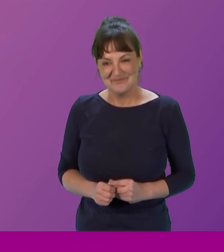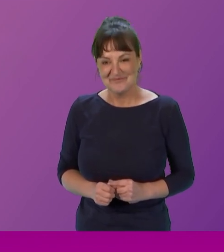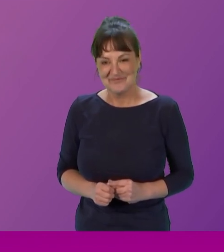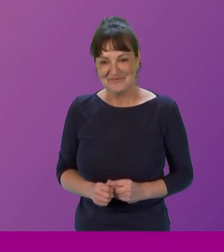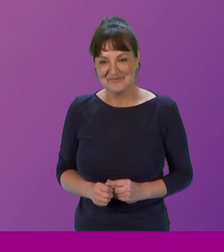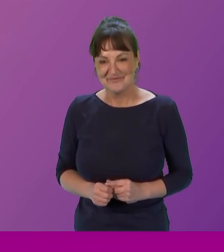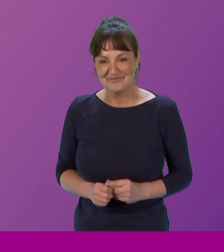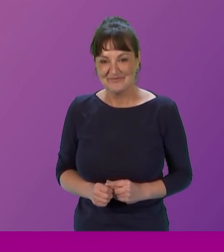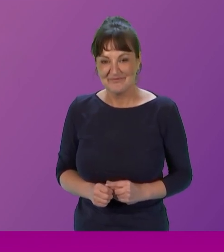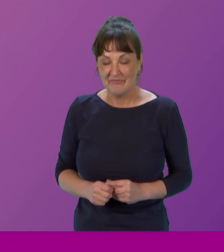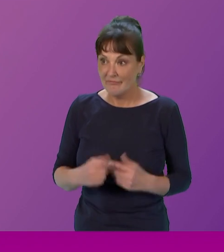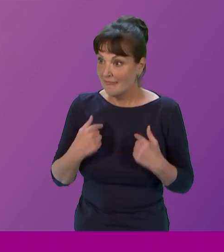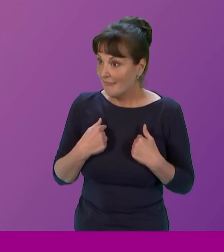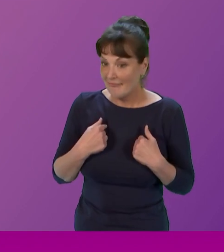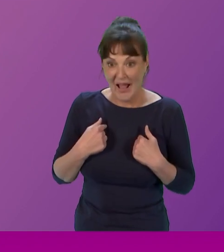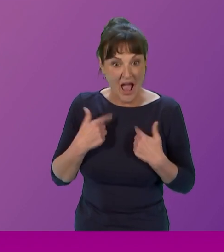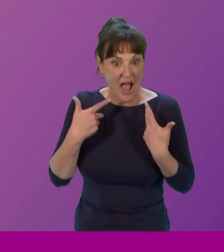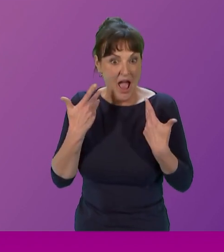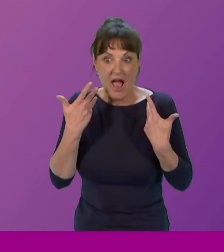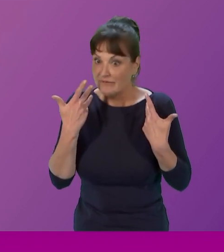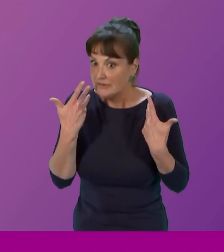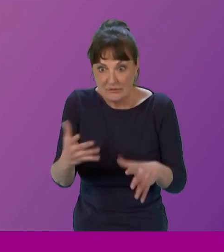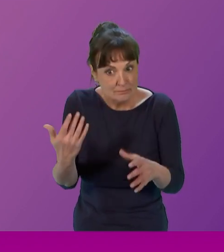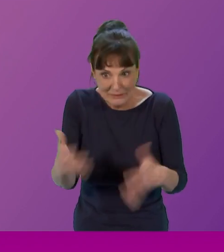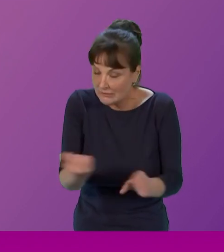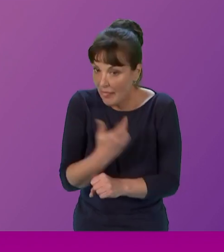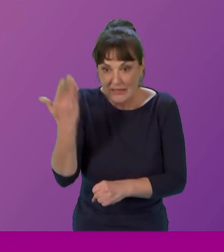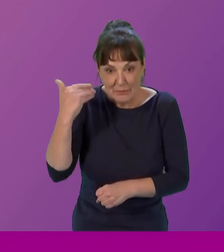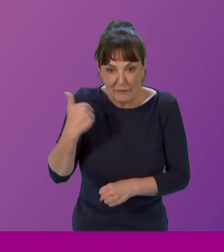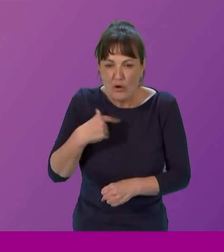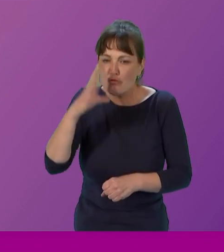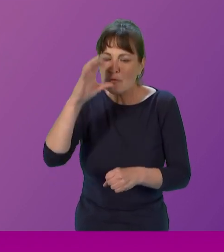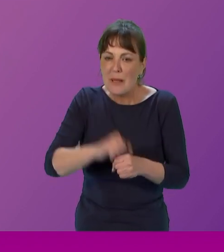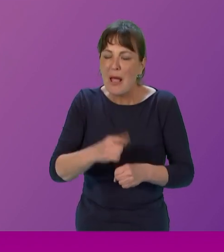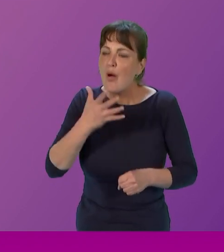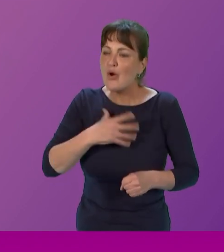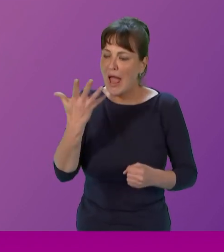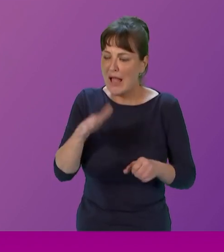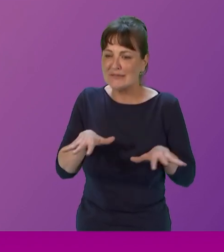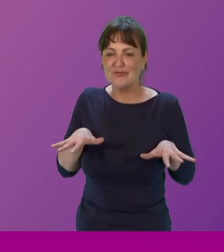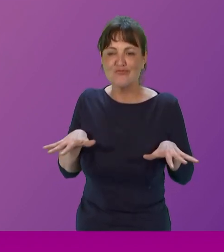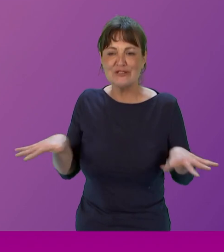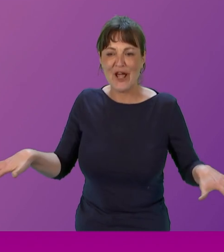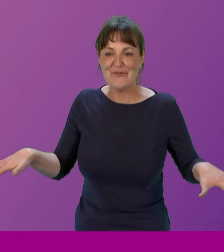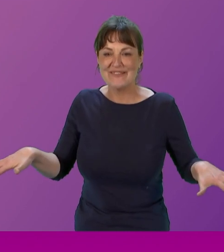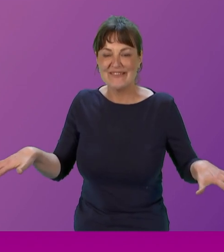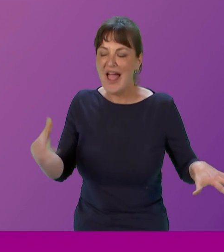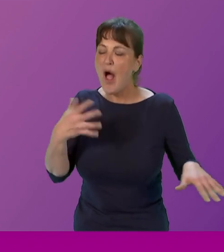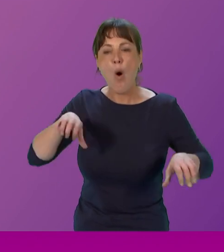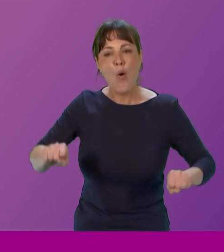and I did it, I'm going to do it again. Remember what said? hands, reach out. Just reach out. All of you. Hold hands with the woman next to you. Hold hands.